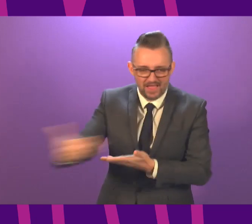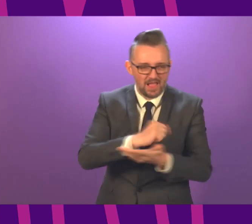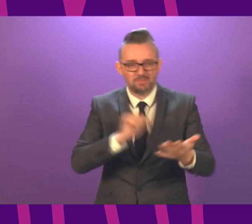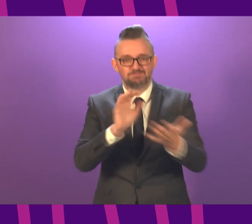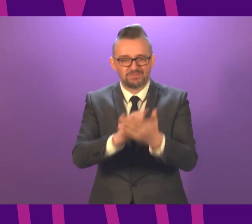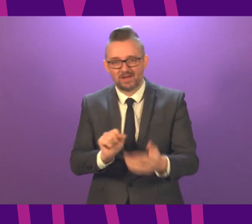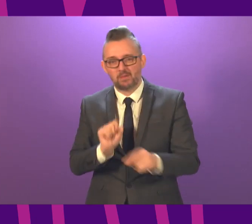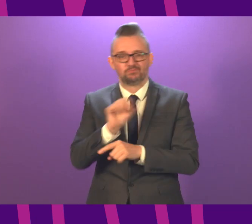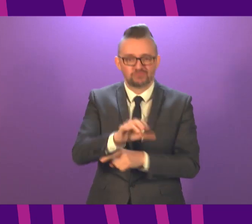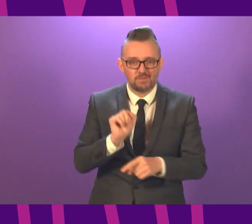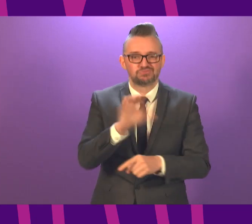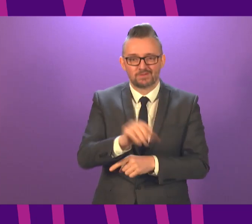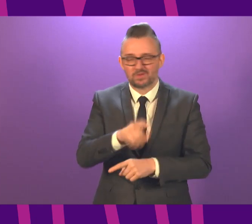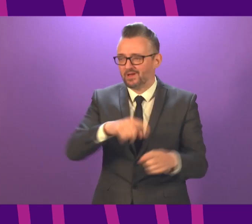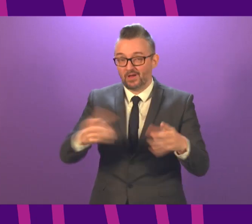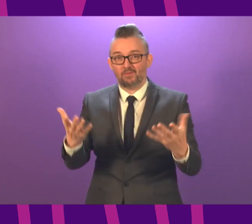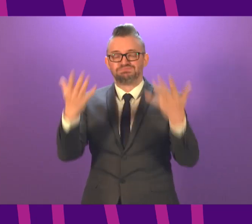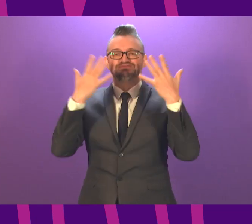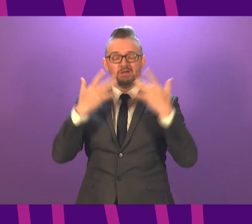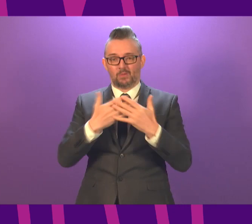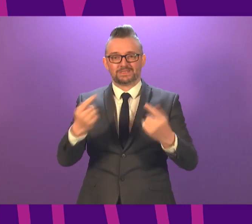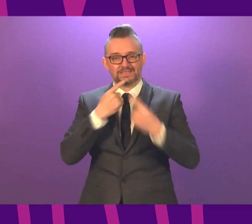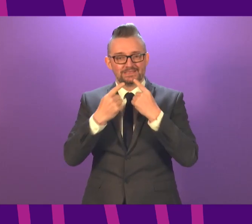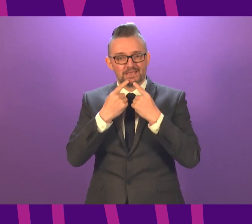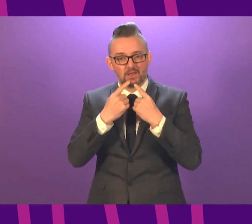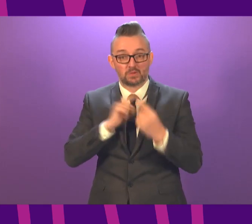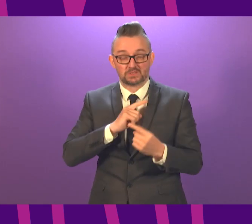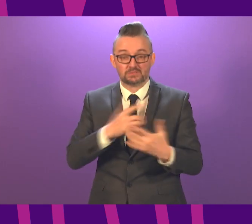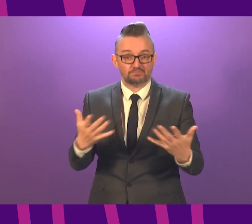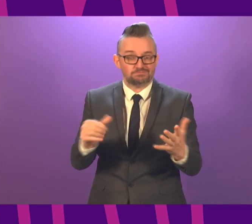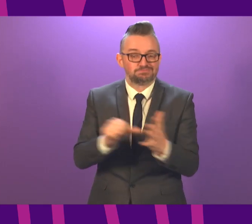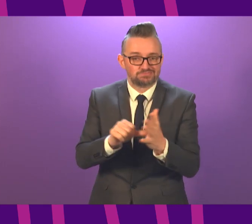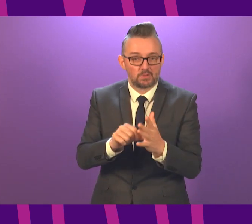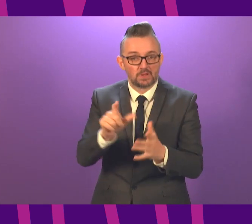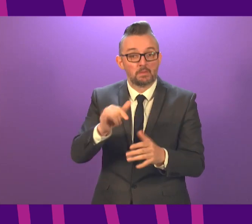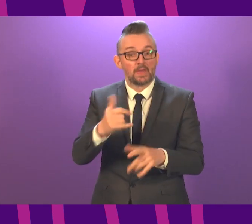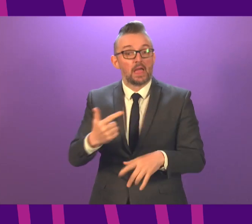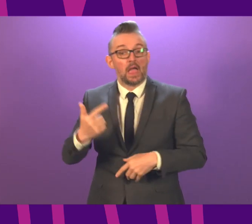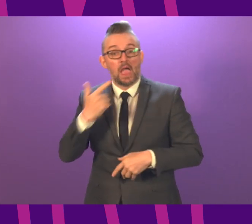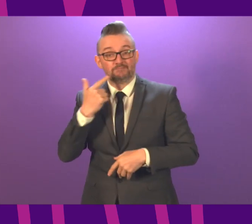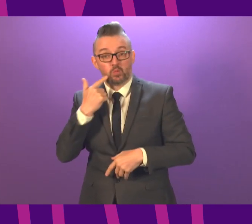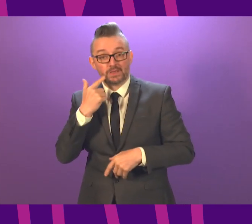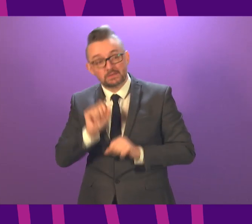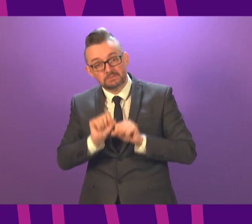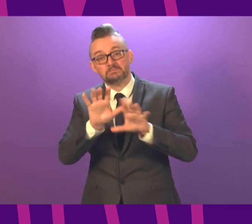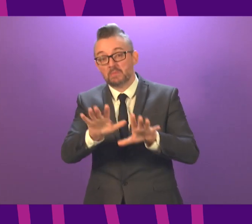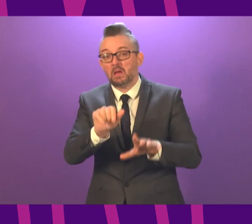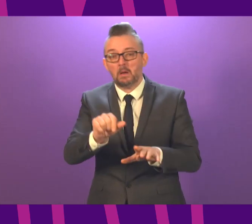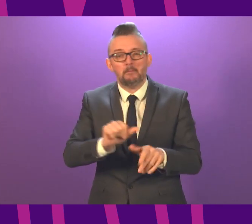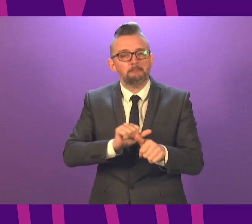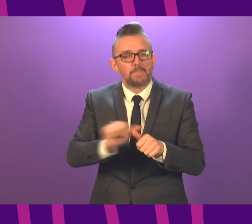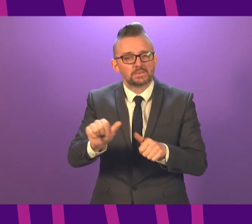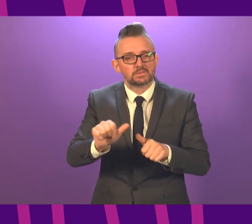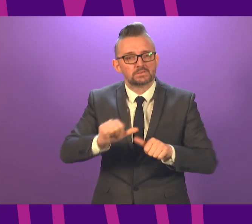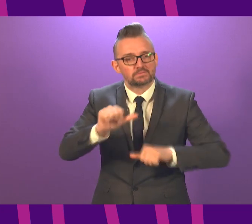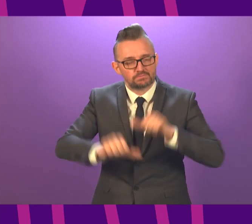on people that we are expecting to undertake this huge logistical challenge. So, it may be that weekly publication remains the best balance with that greater